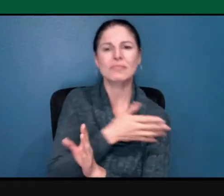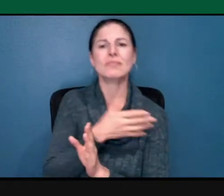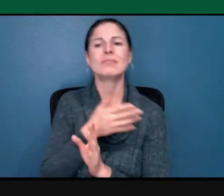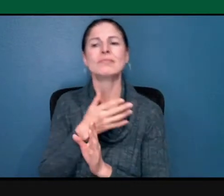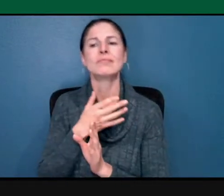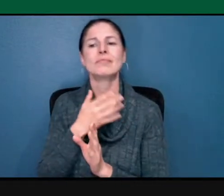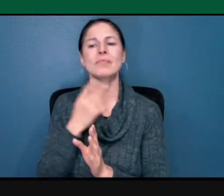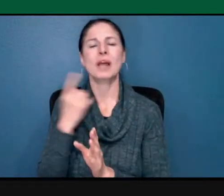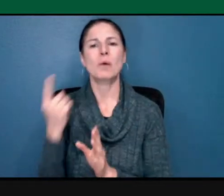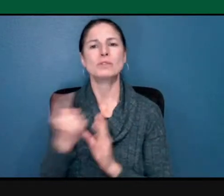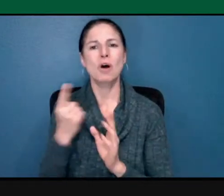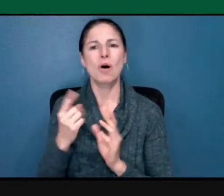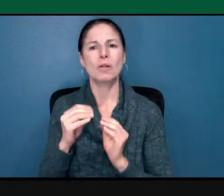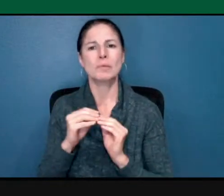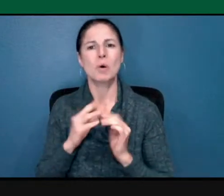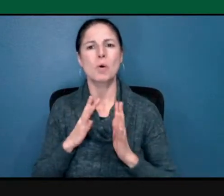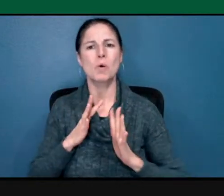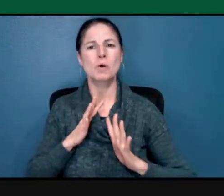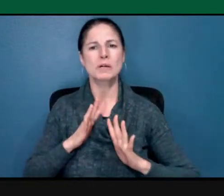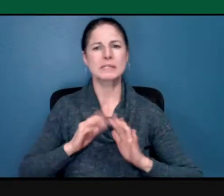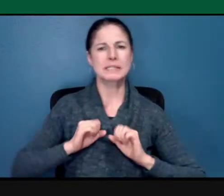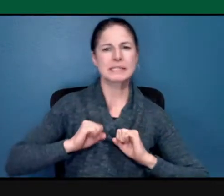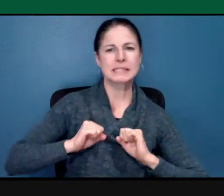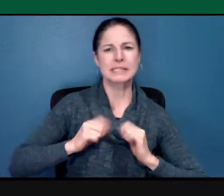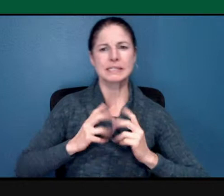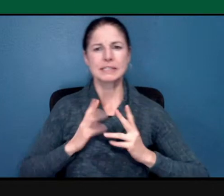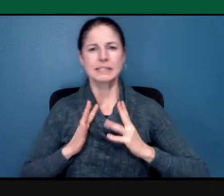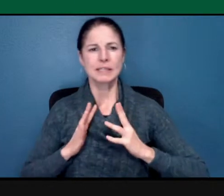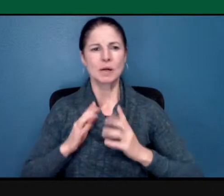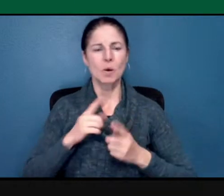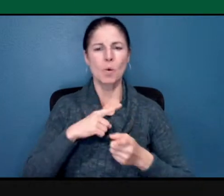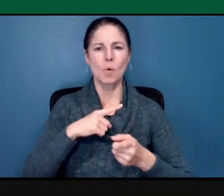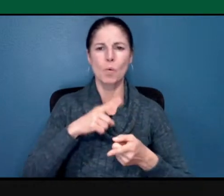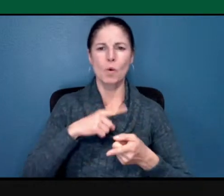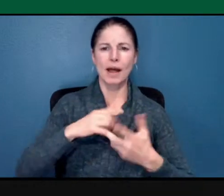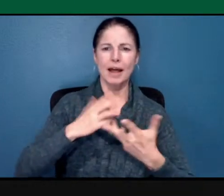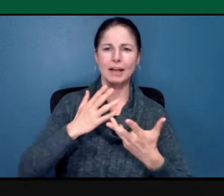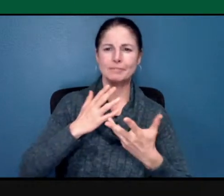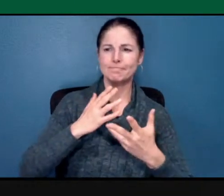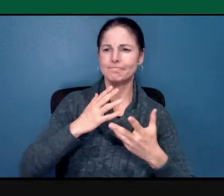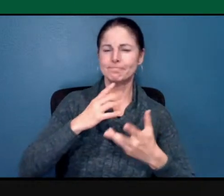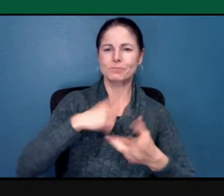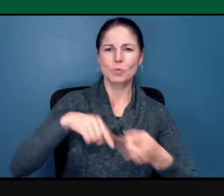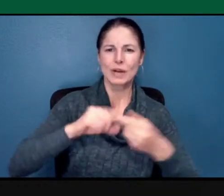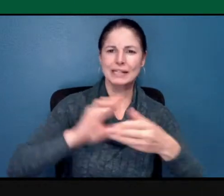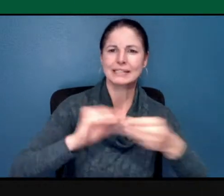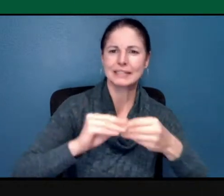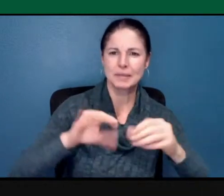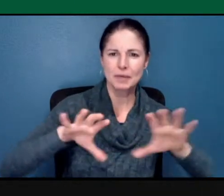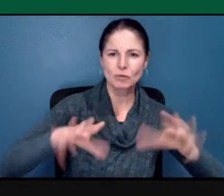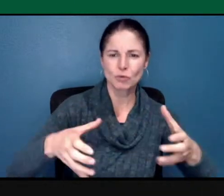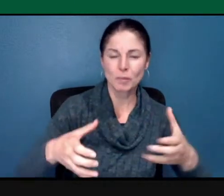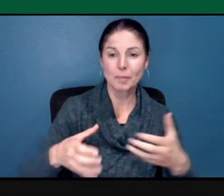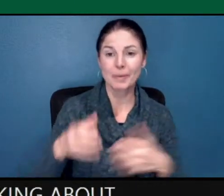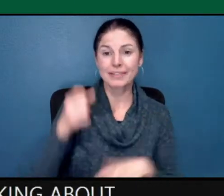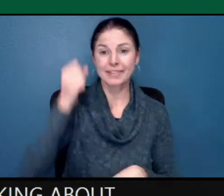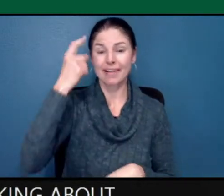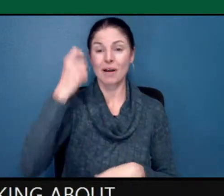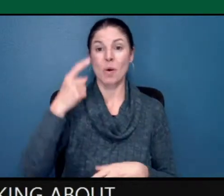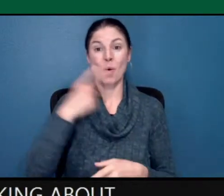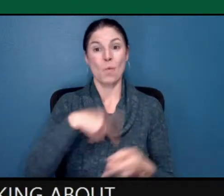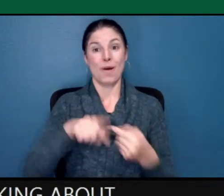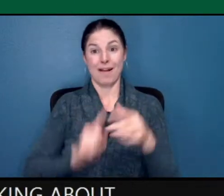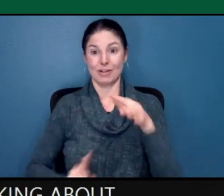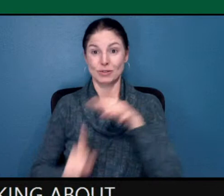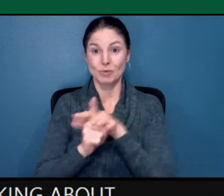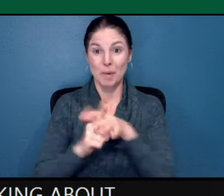even more circumspect because I think that the costs for talking about these issues in public have